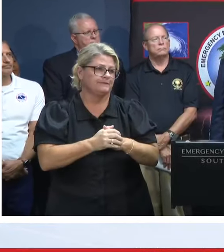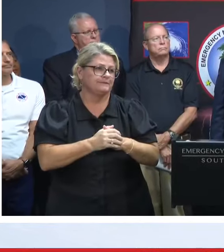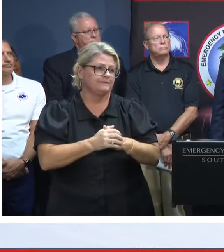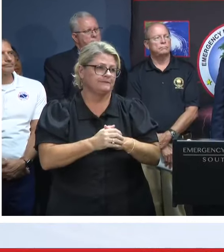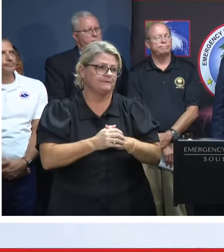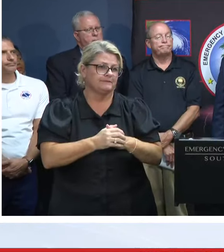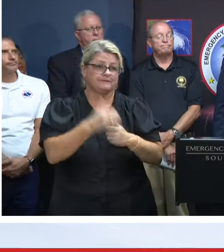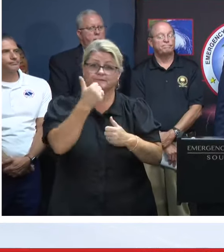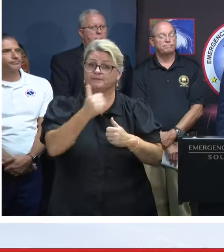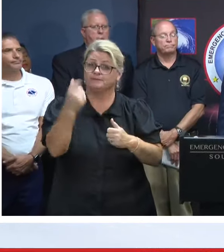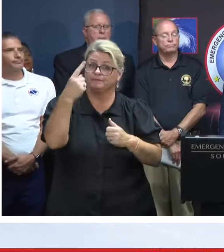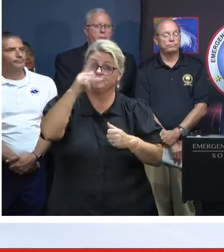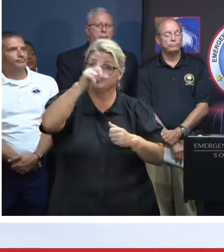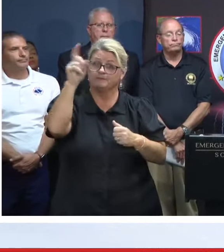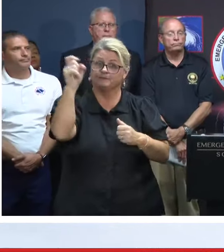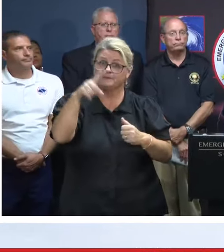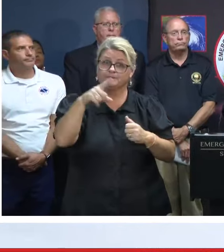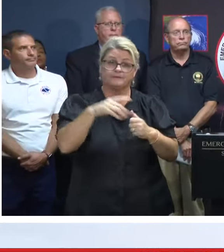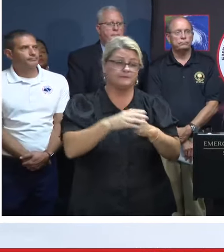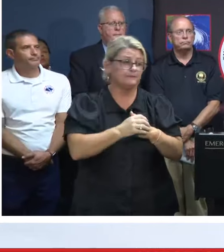Well, does anyone have any questions?